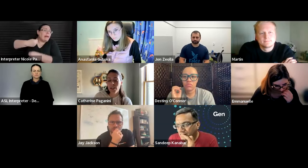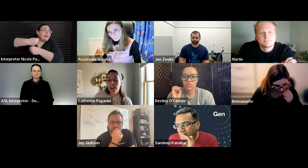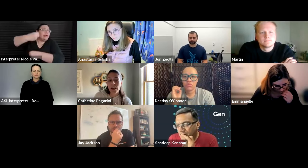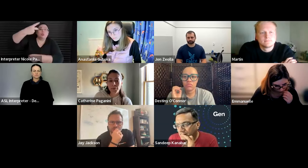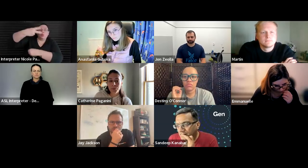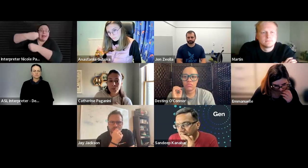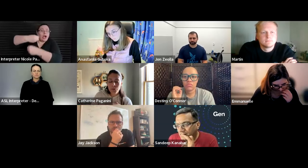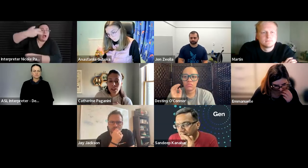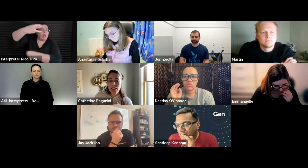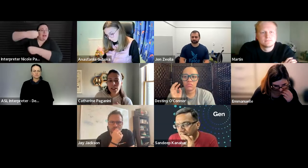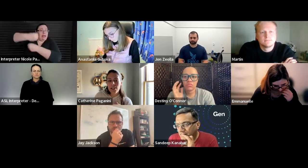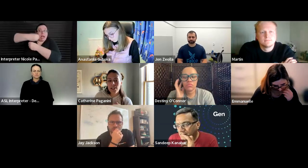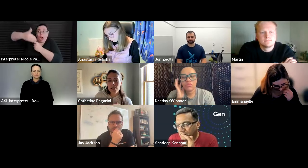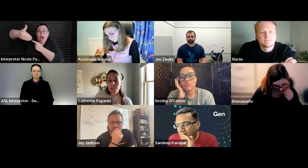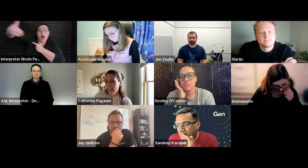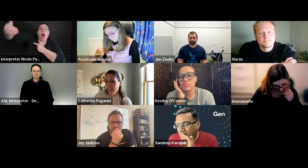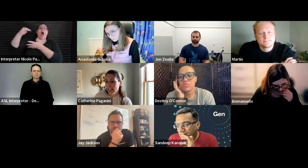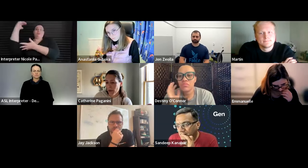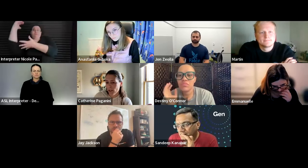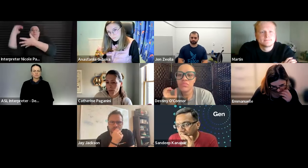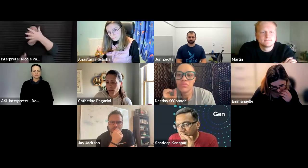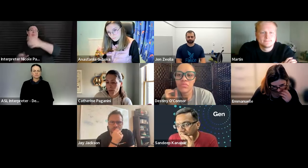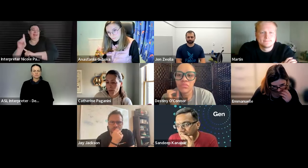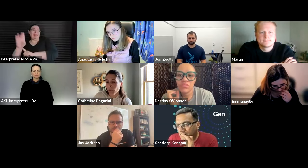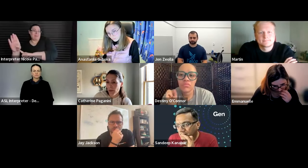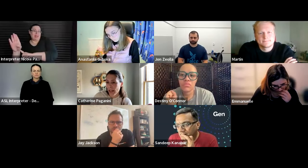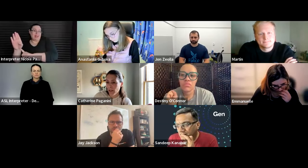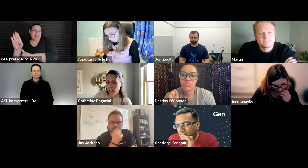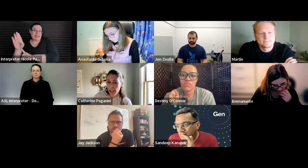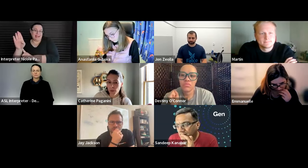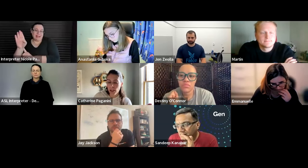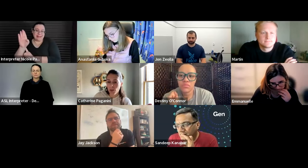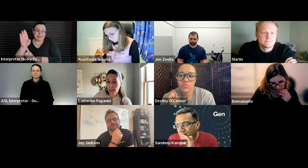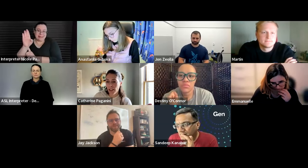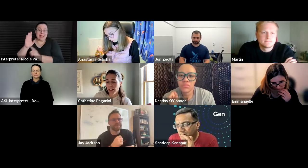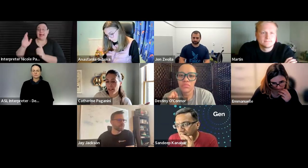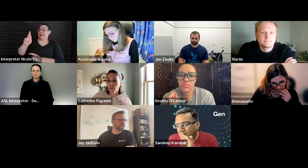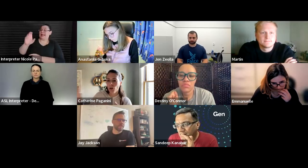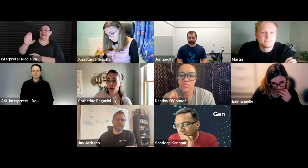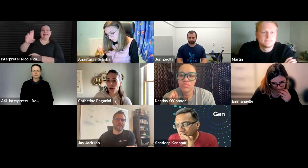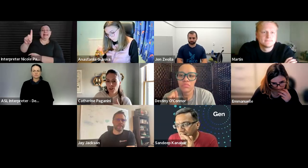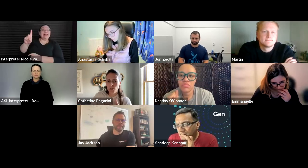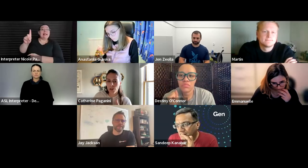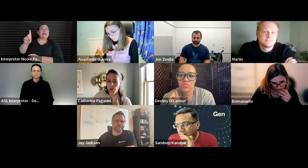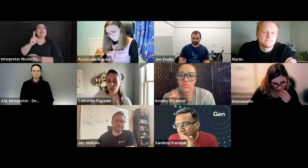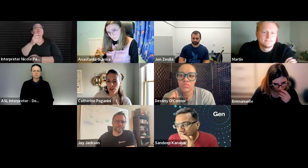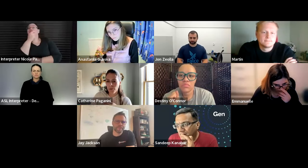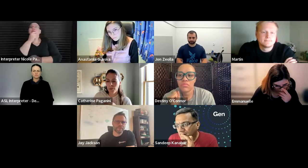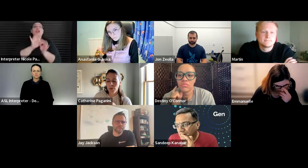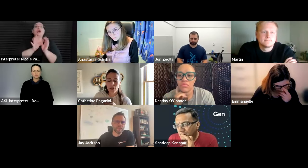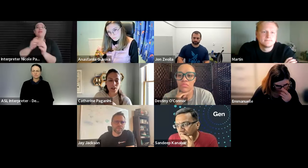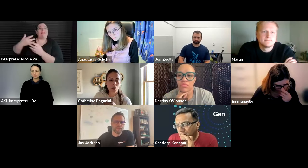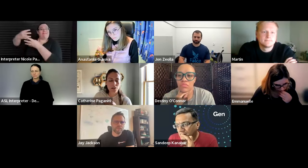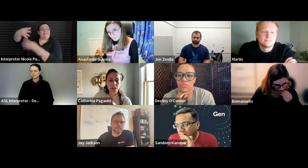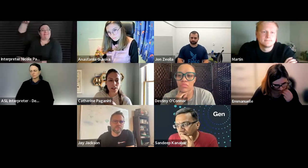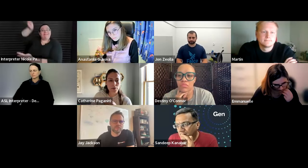good database um the idea is that kcds maybe you might just pull from that database right like let's going back to uh